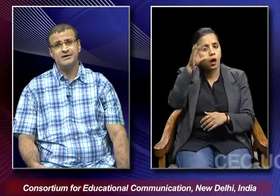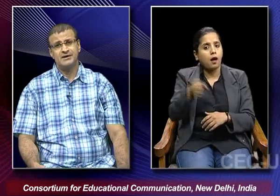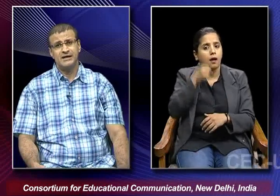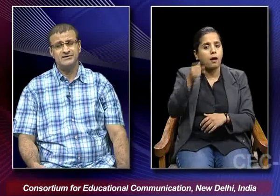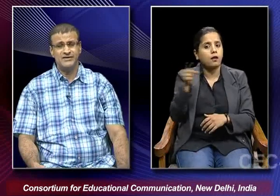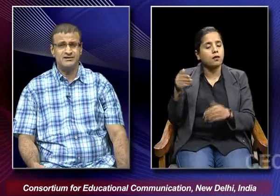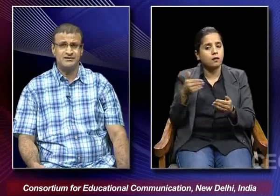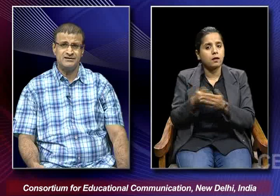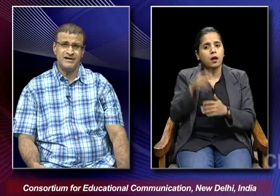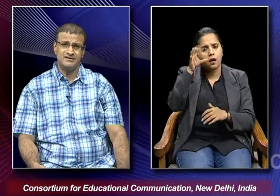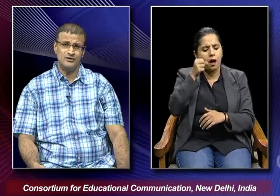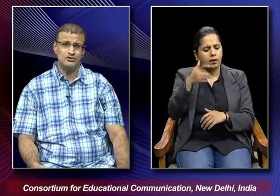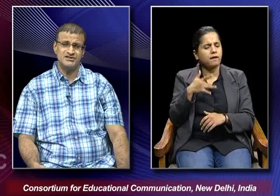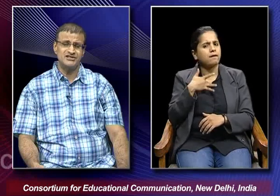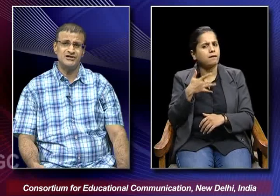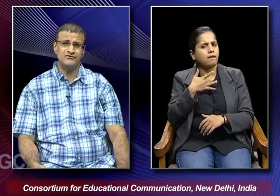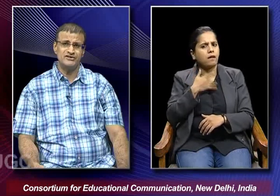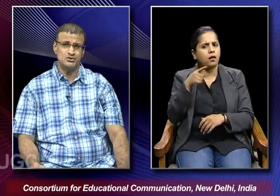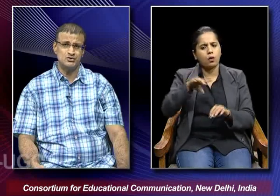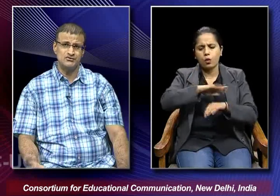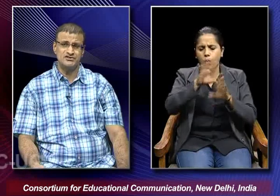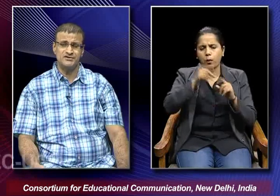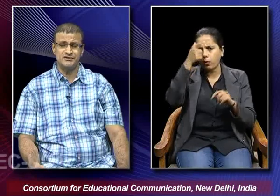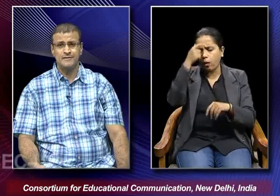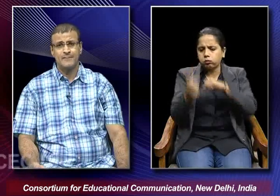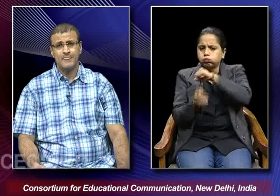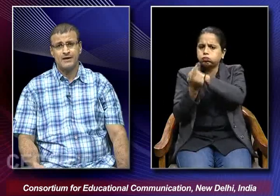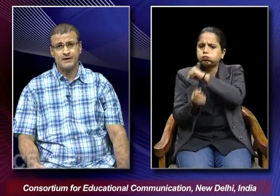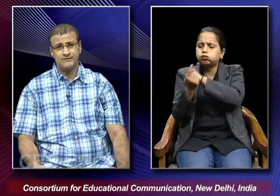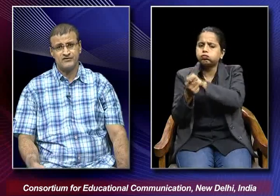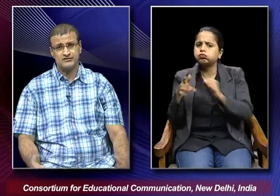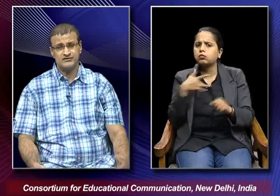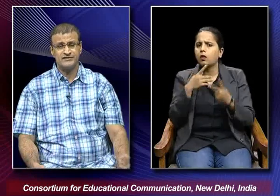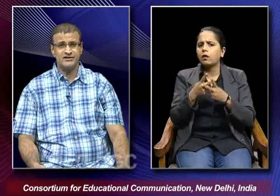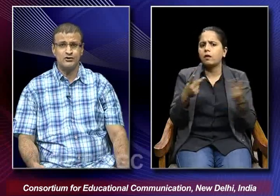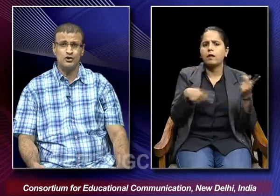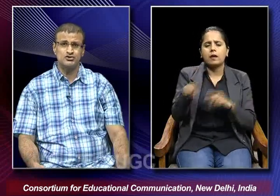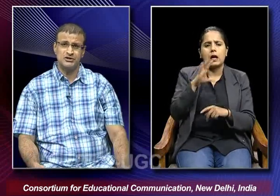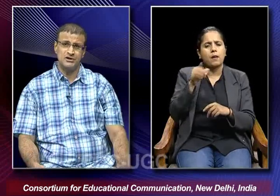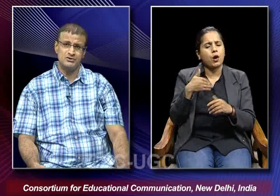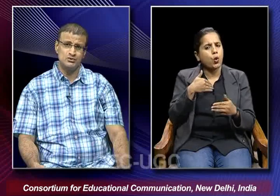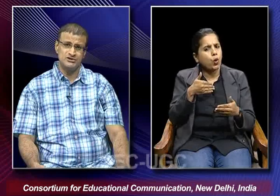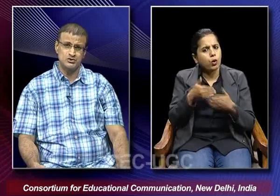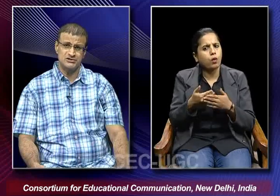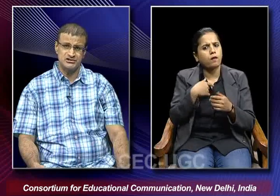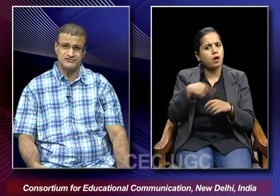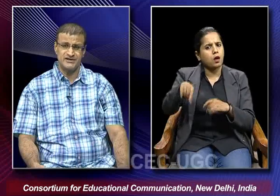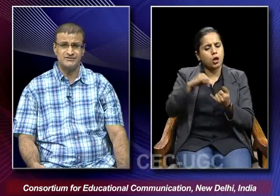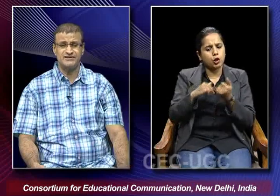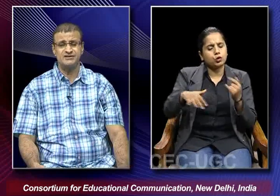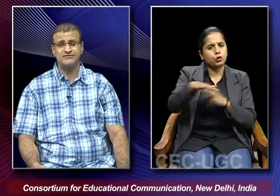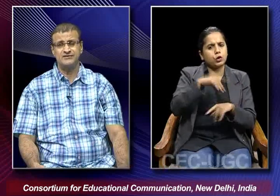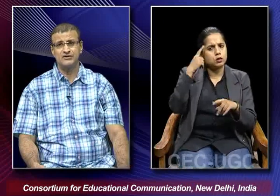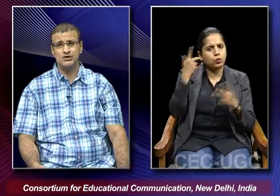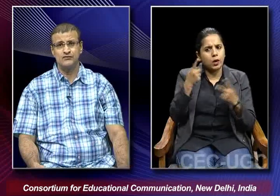Gandhi felt that all such kind of issues which were very very close to the social sphere